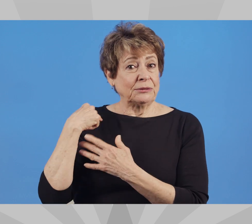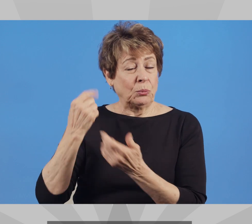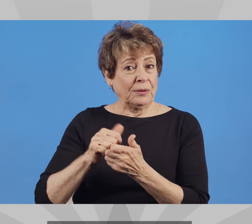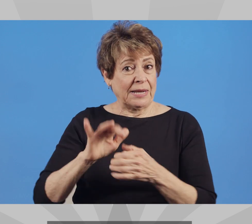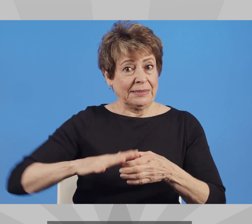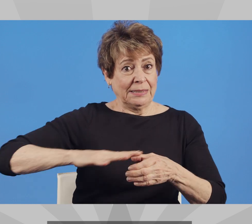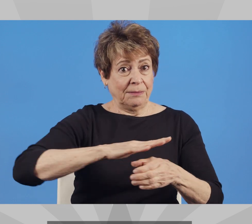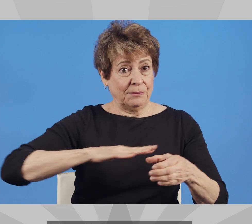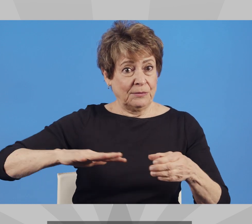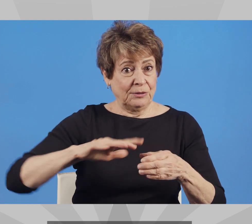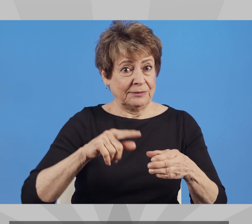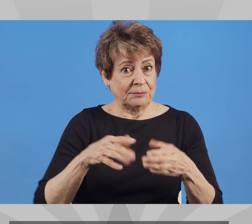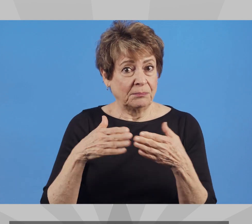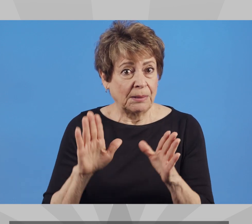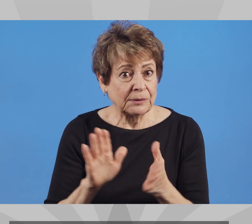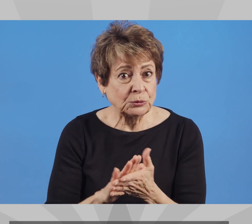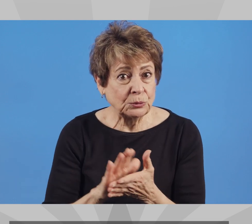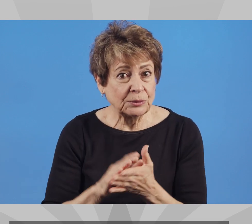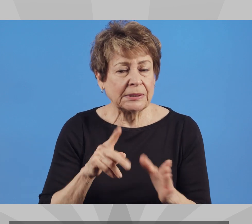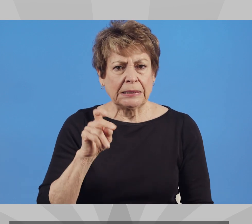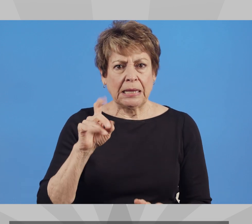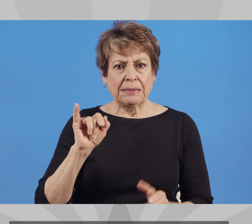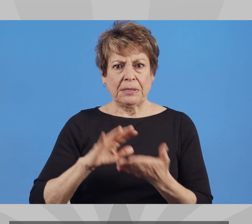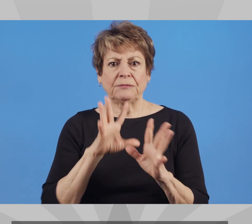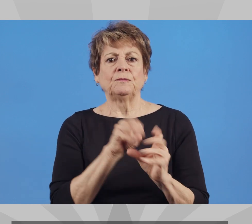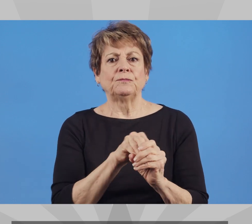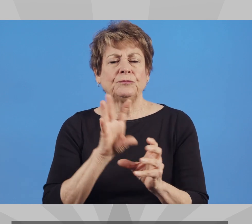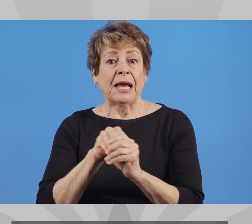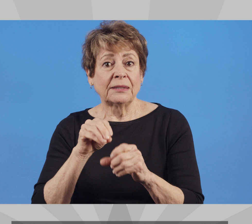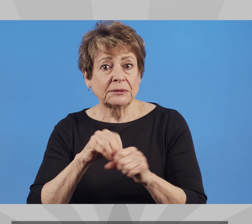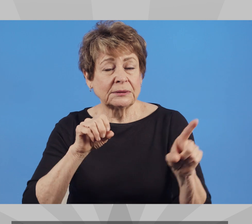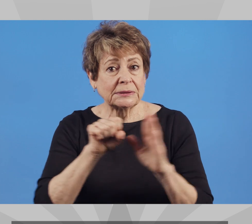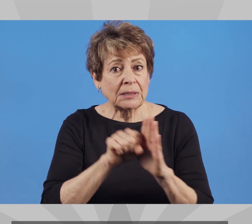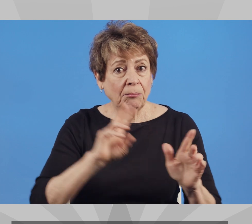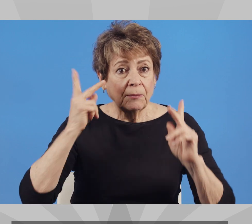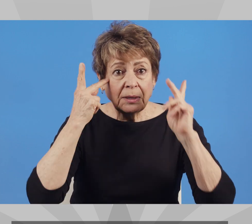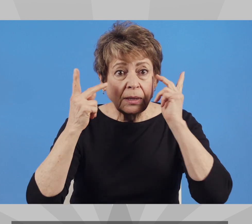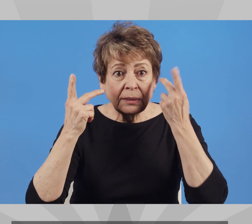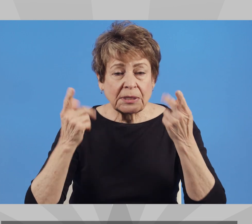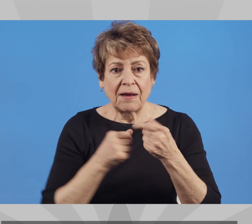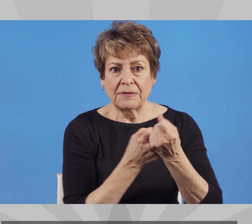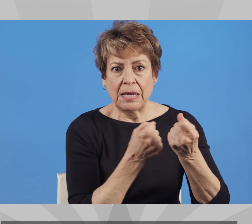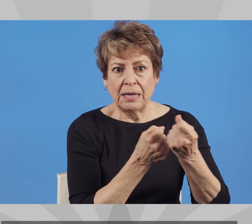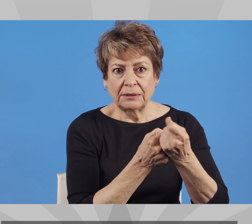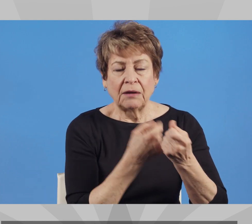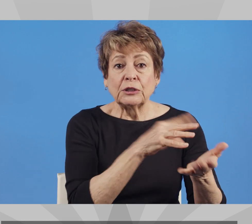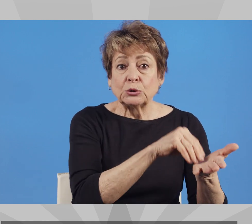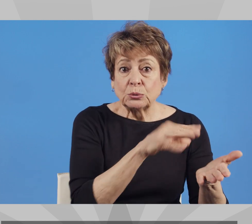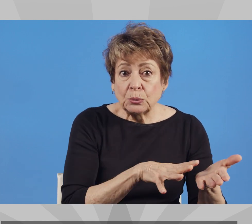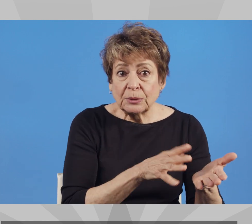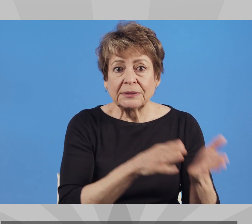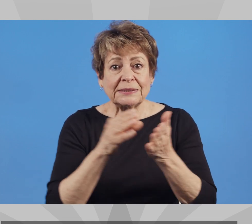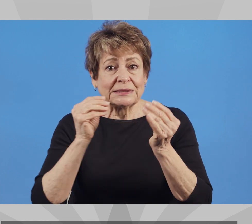Through her experiences with their neighborhood public schools, Kelly became engaged in state politics as an advocate for